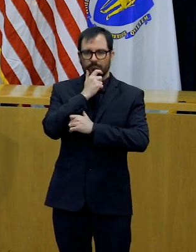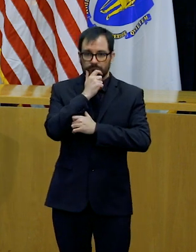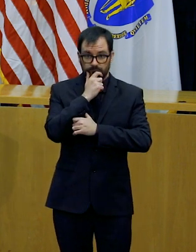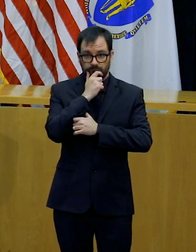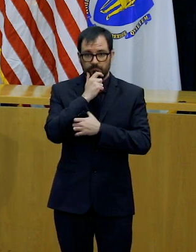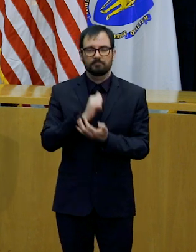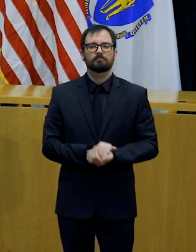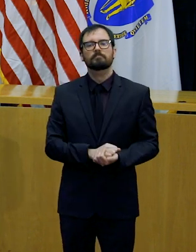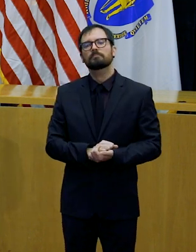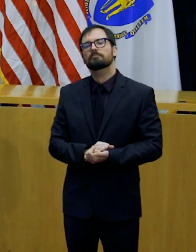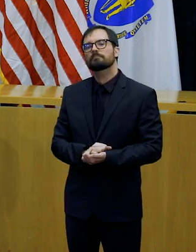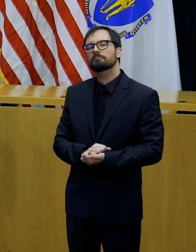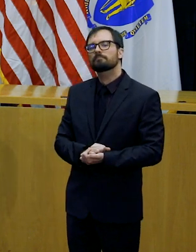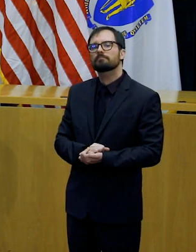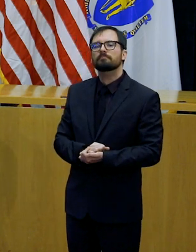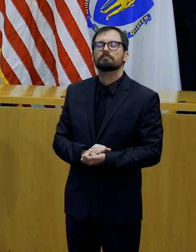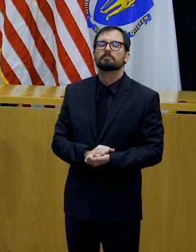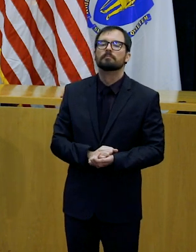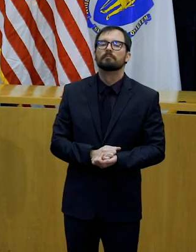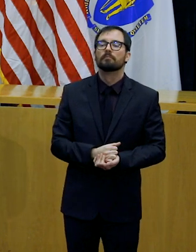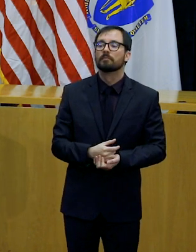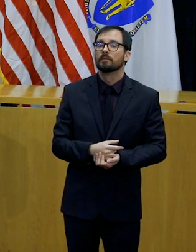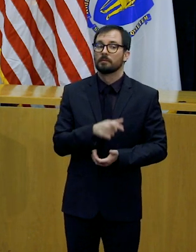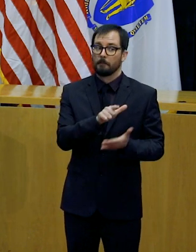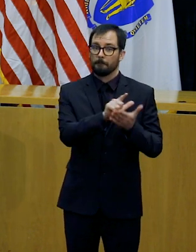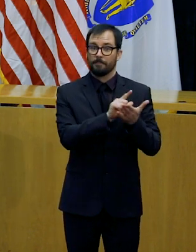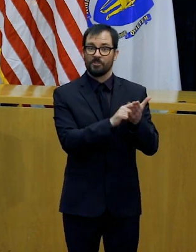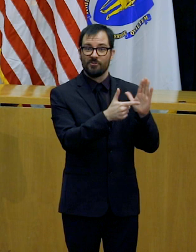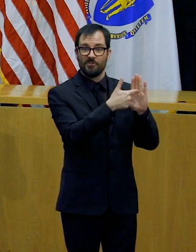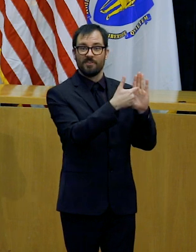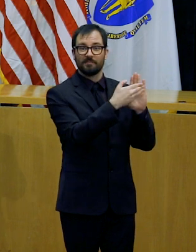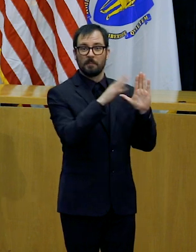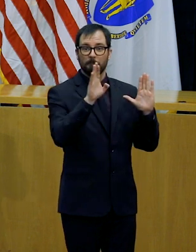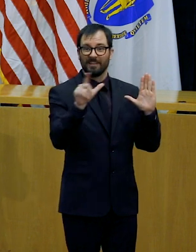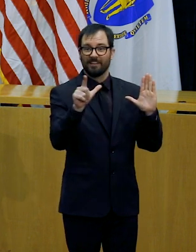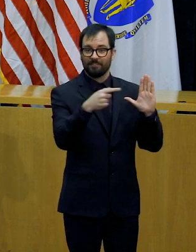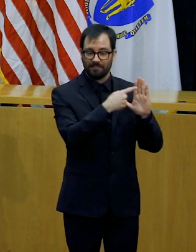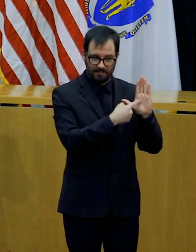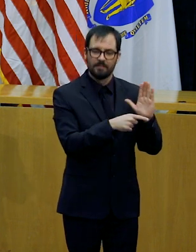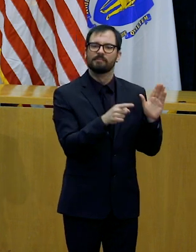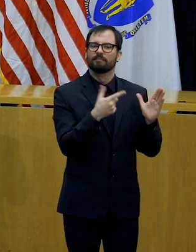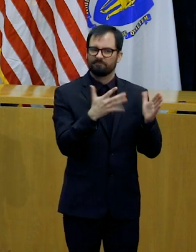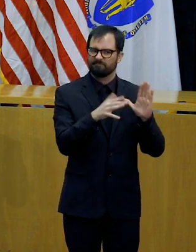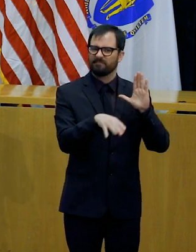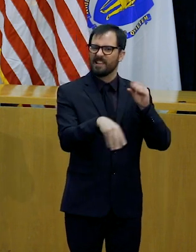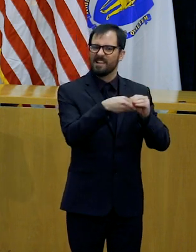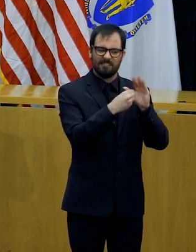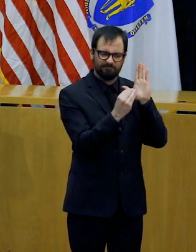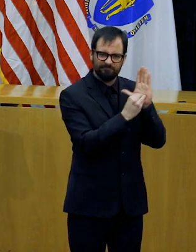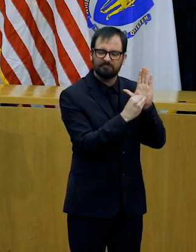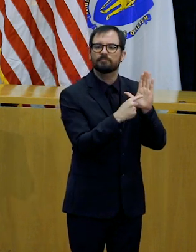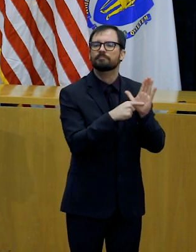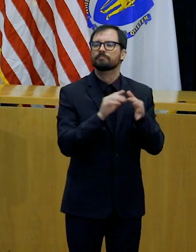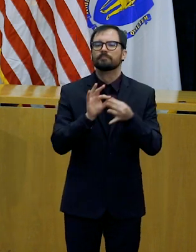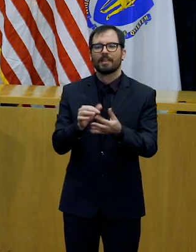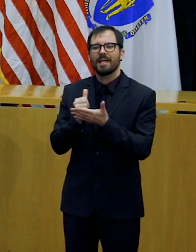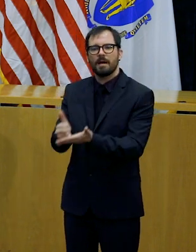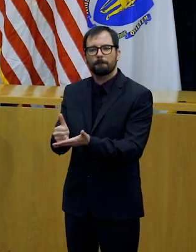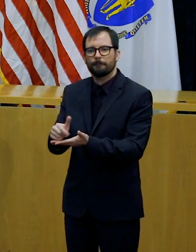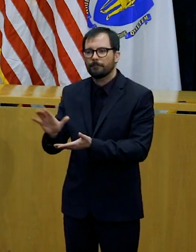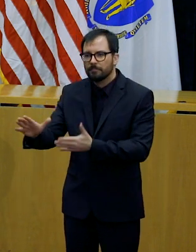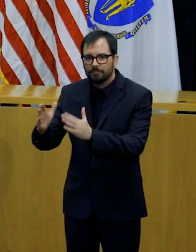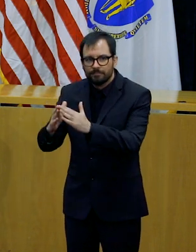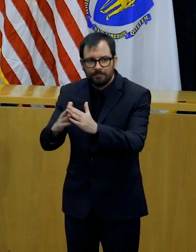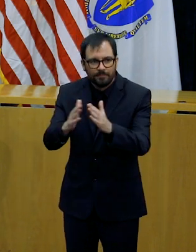some changes relative to municipal finance, giving more flexibility to our regional school districts who are also